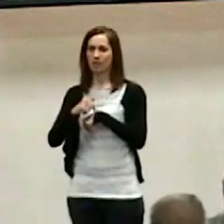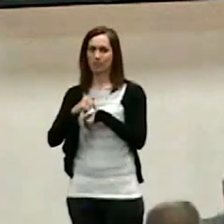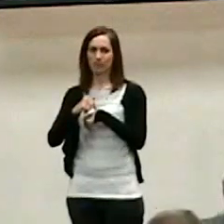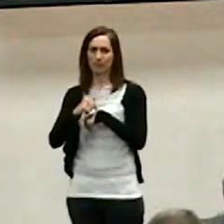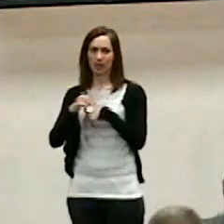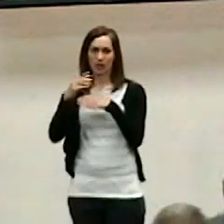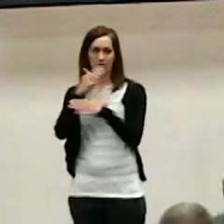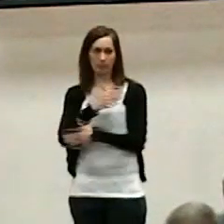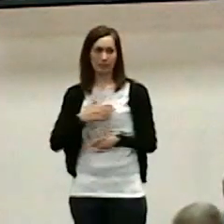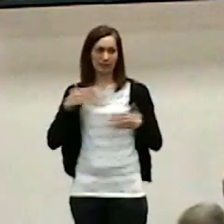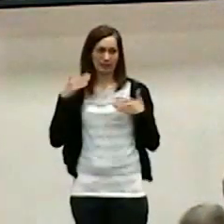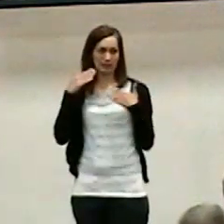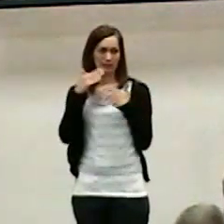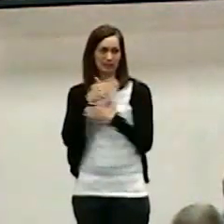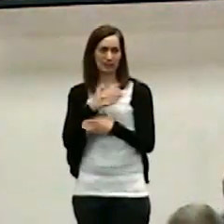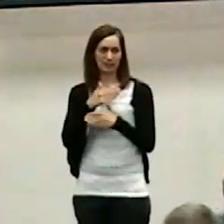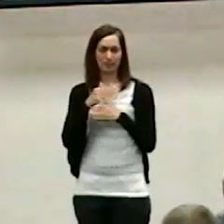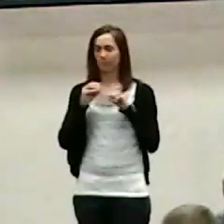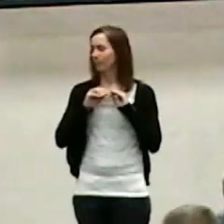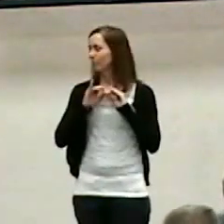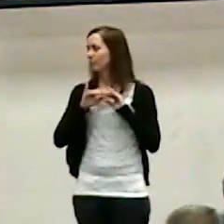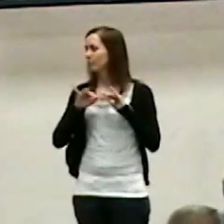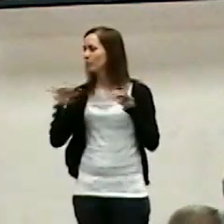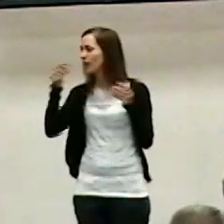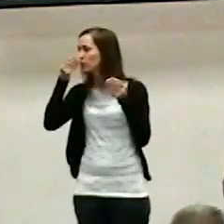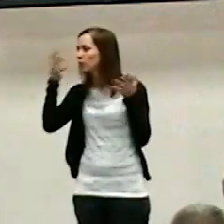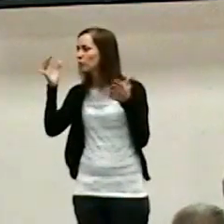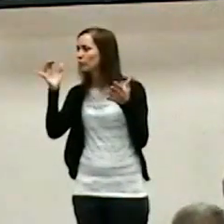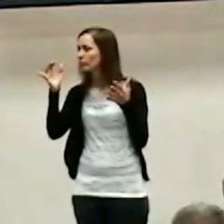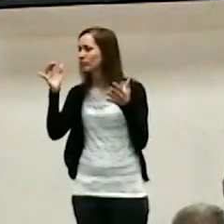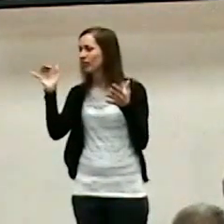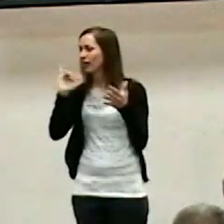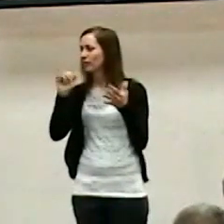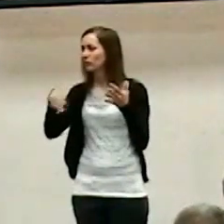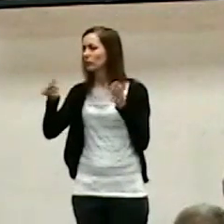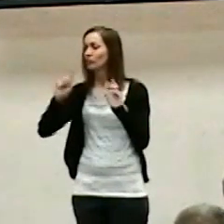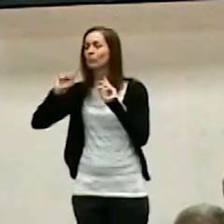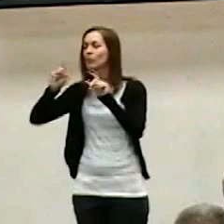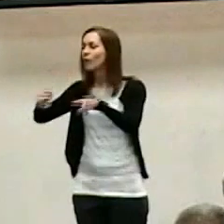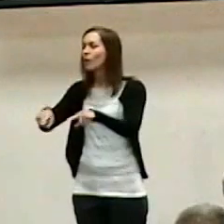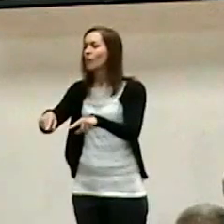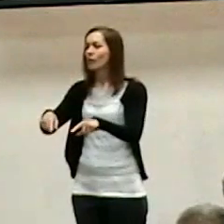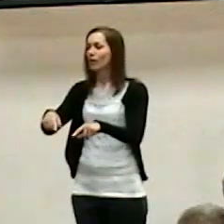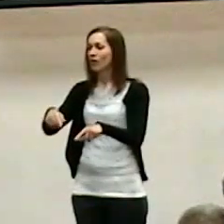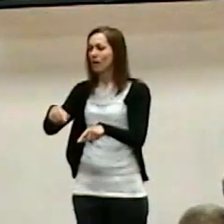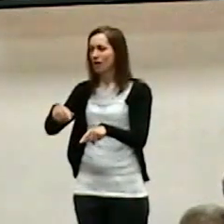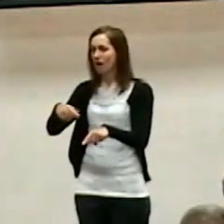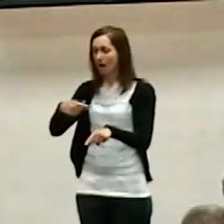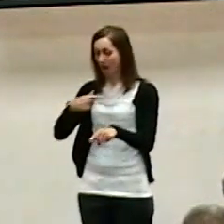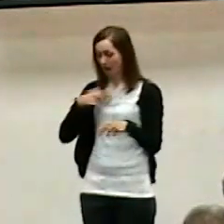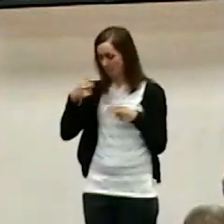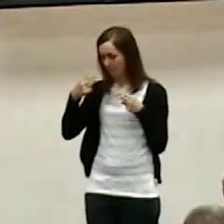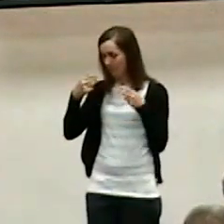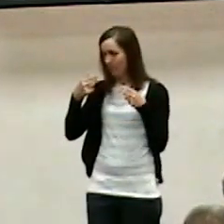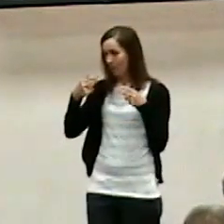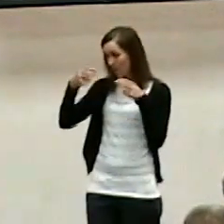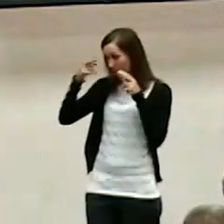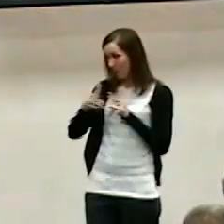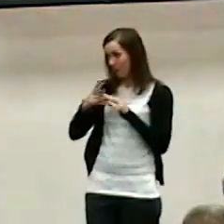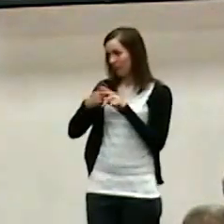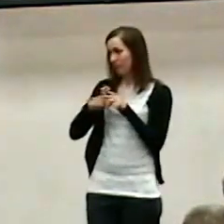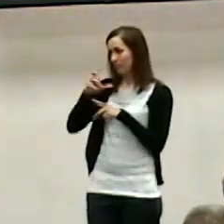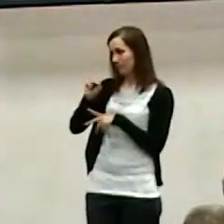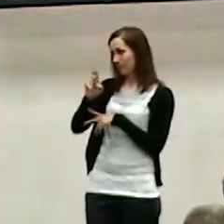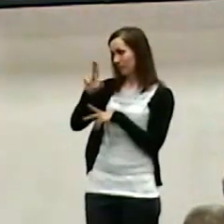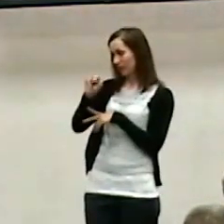please spread this news as you are I am honored on behalf of Sun Valley Church